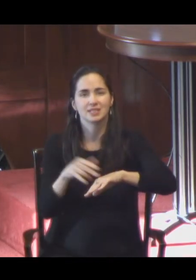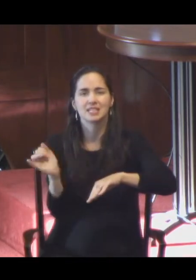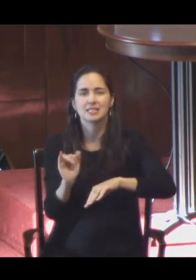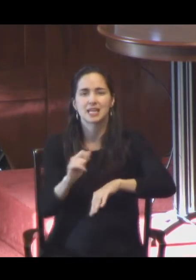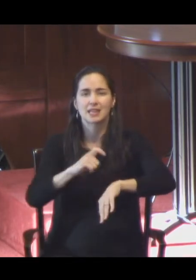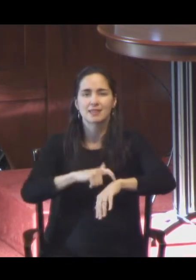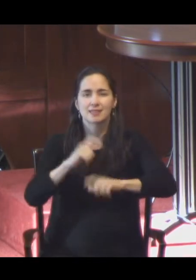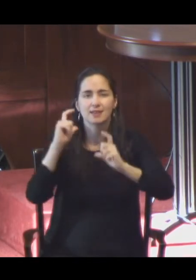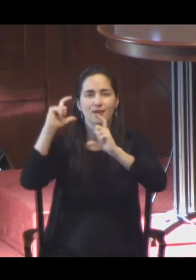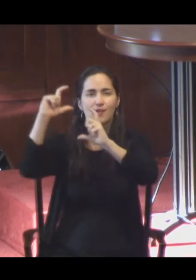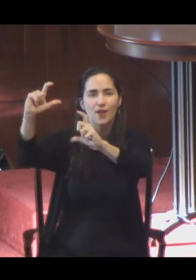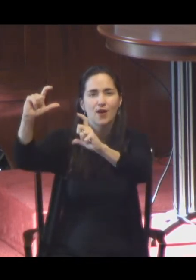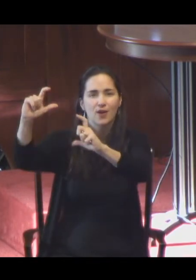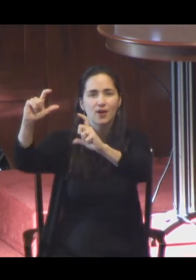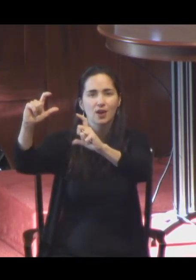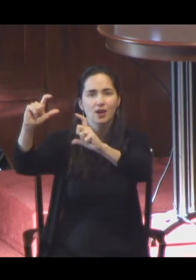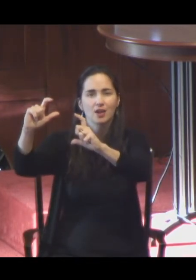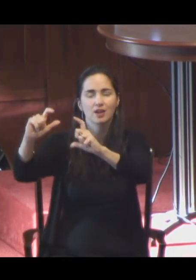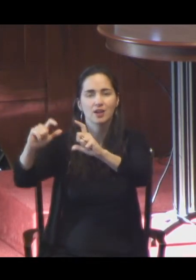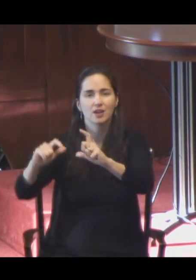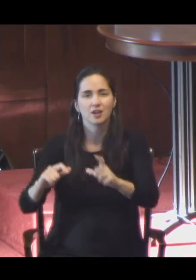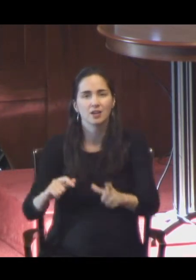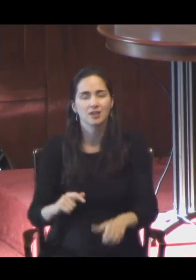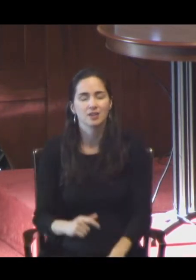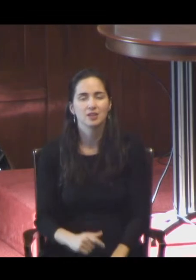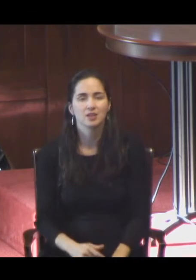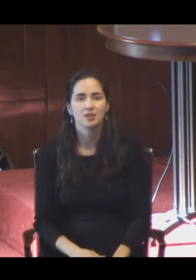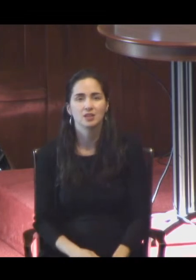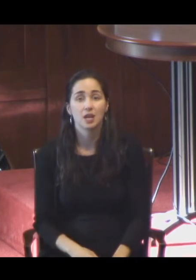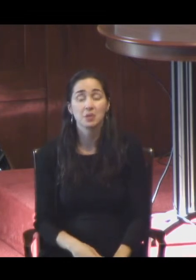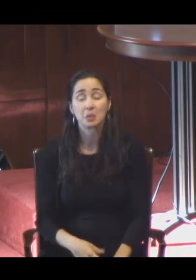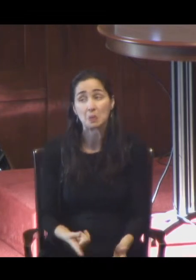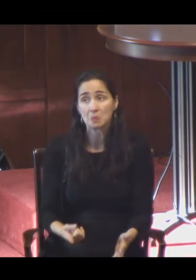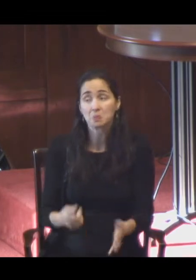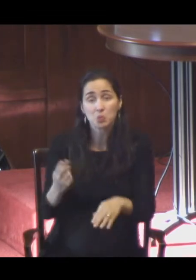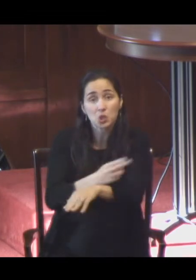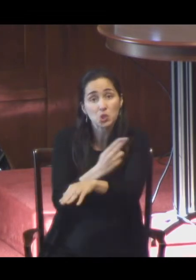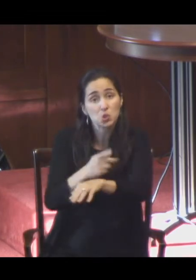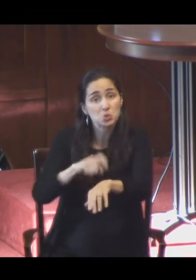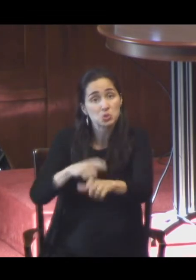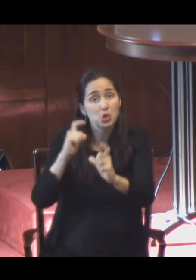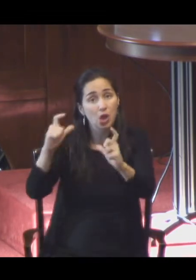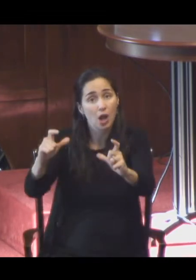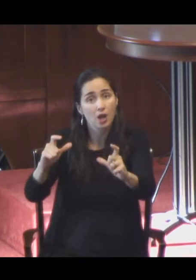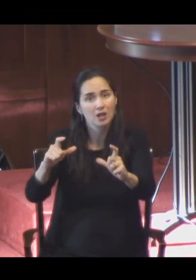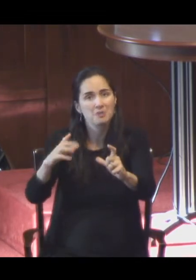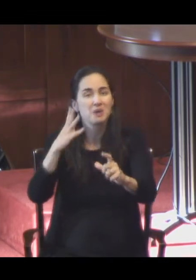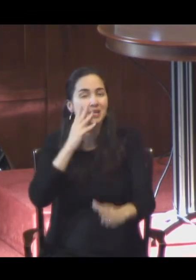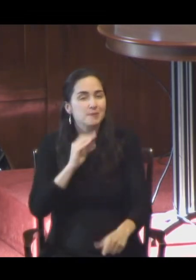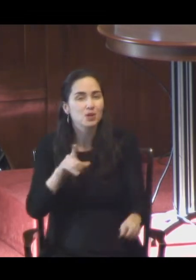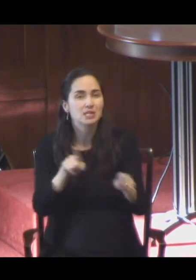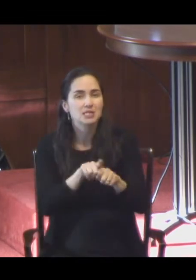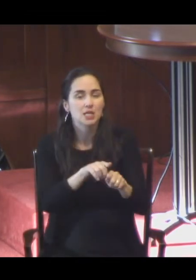is it? We refer to the clock in order to make our appointments, but we experience time as speeding up and slowing down, and sometimes stopping.